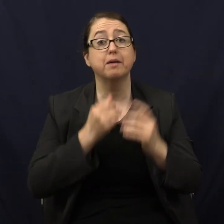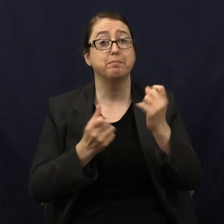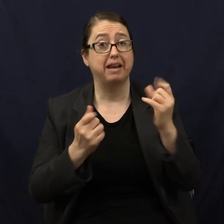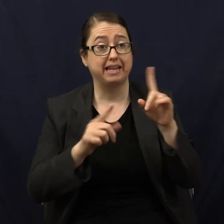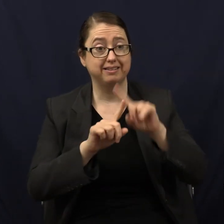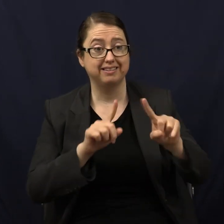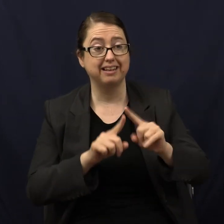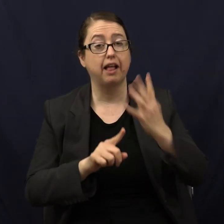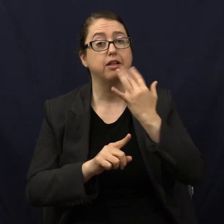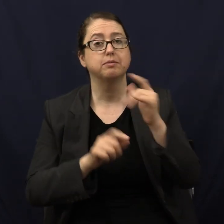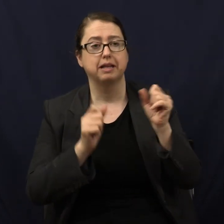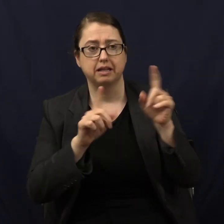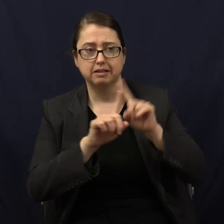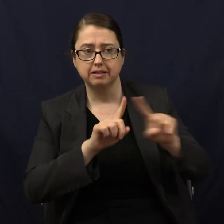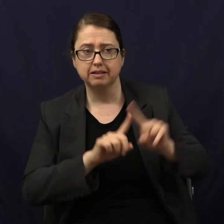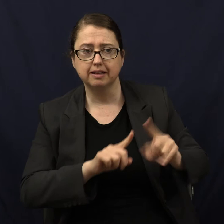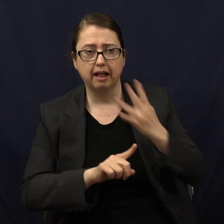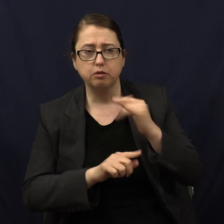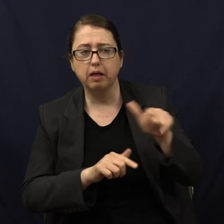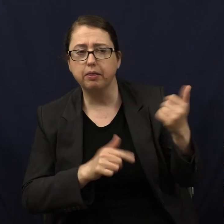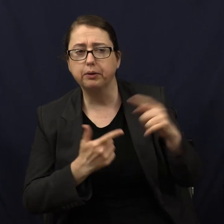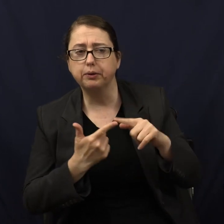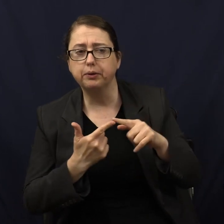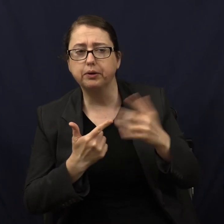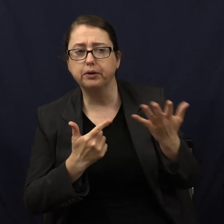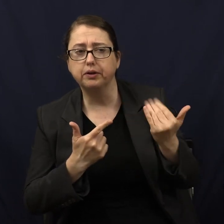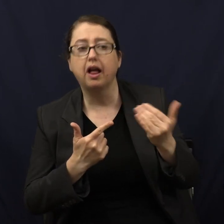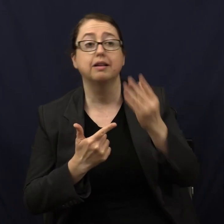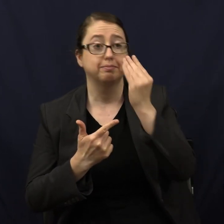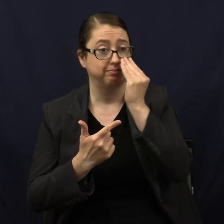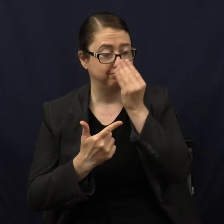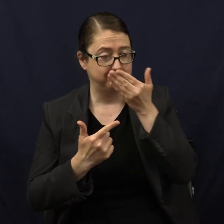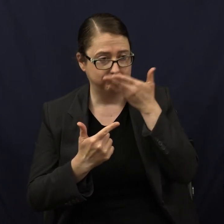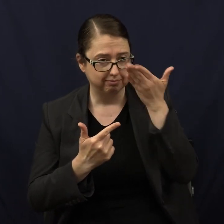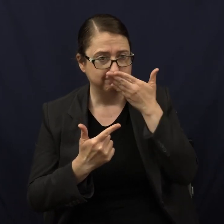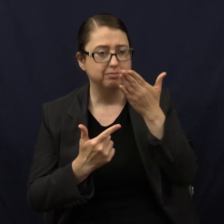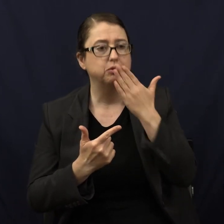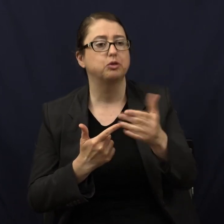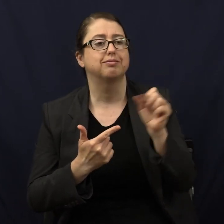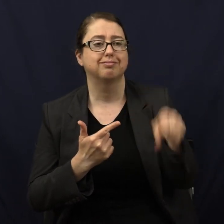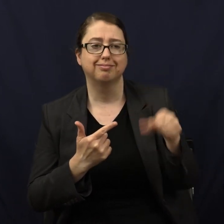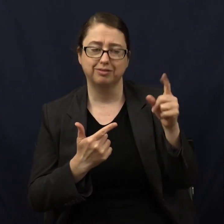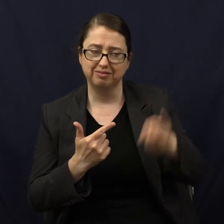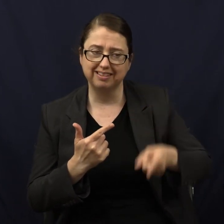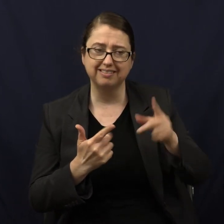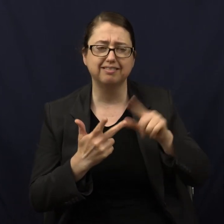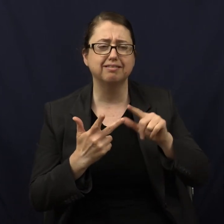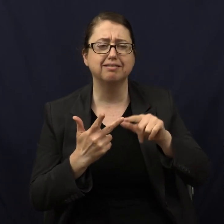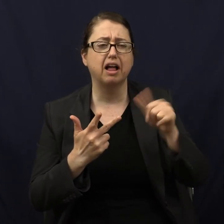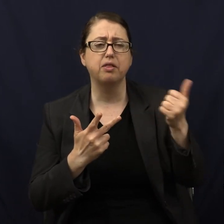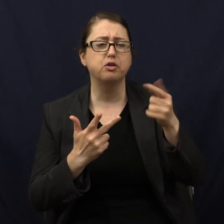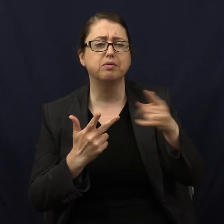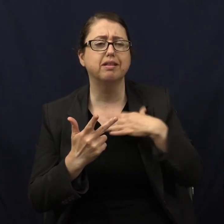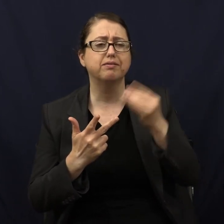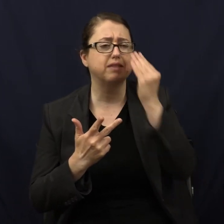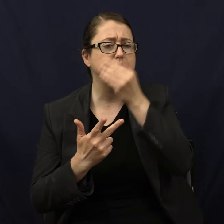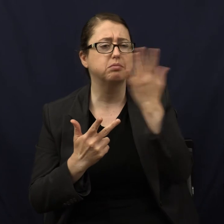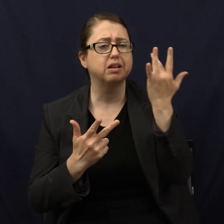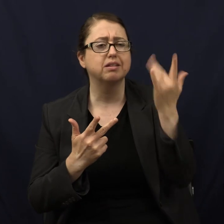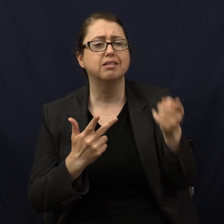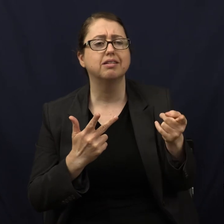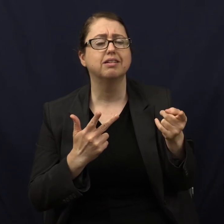Colors, yes. So, various colors. What else? What are the other reasons you like them? Fragrance. Various fragrances. Pleasant fragrances. What's the last reason you like them?